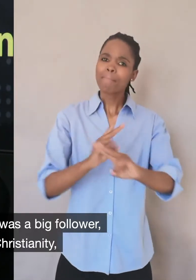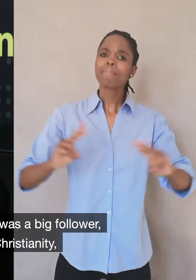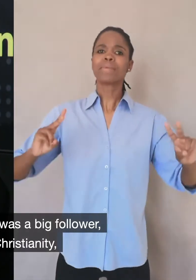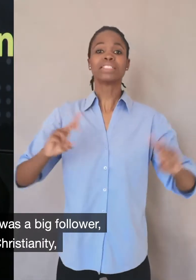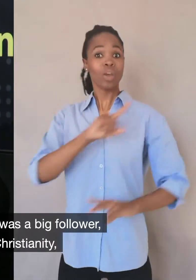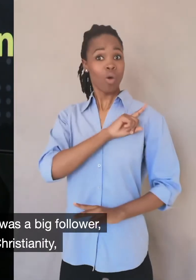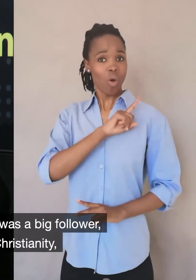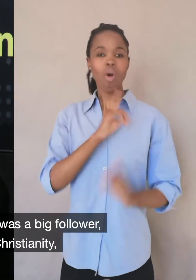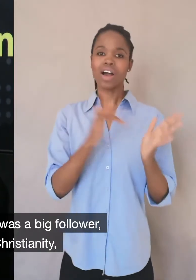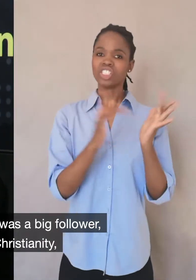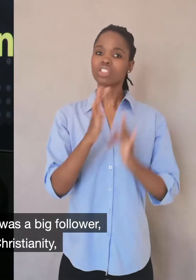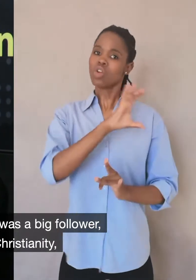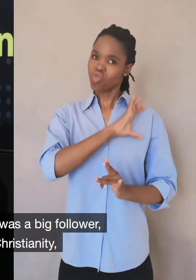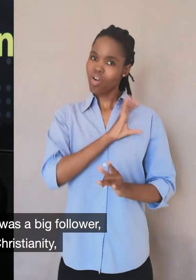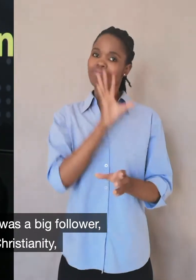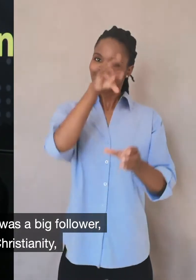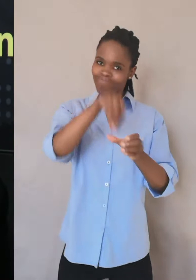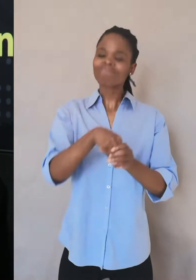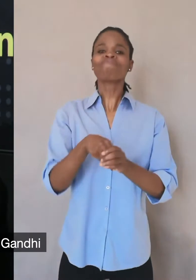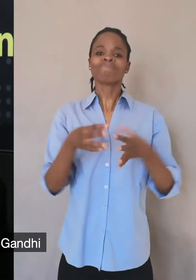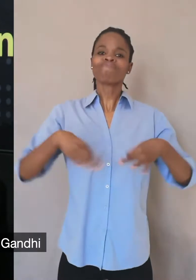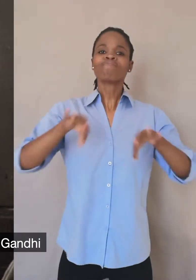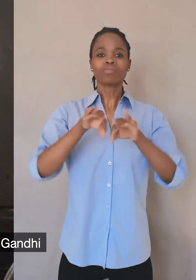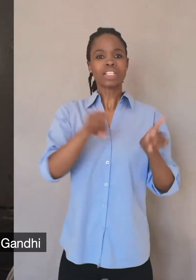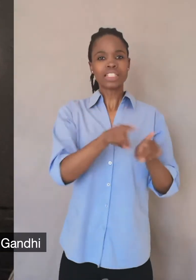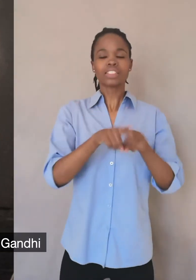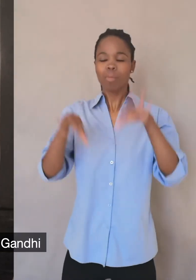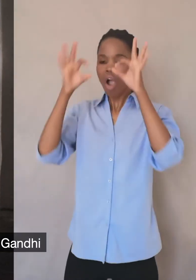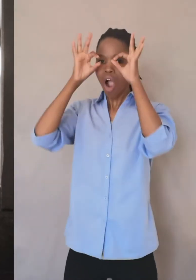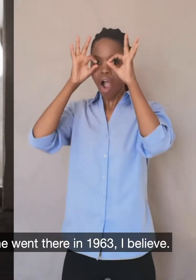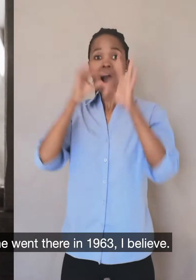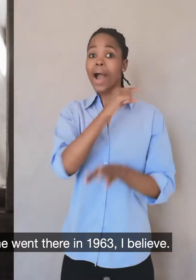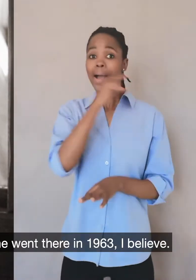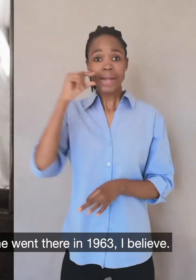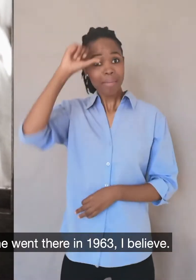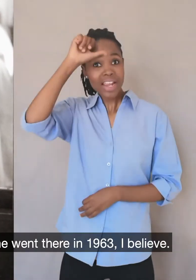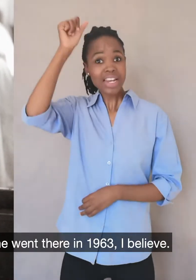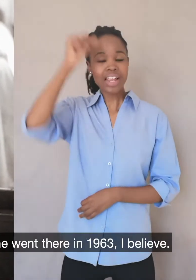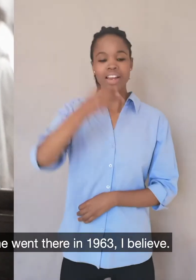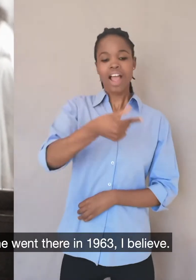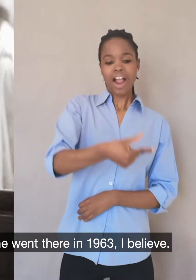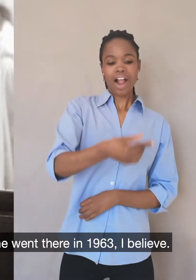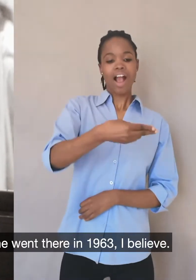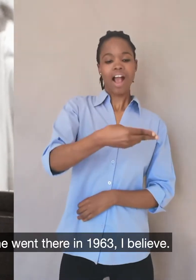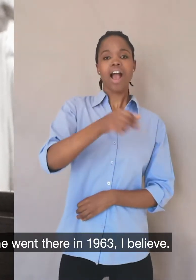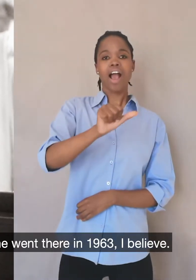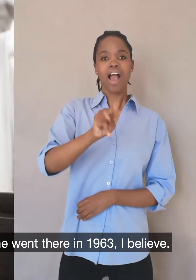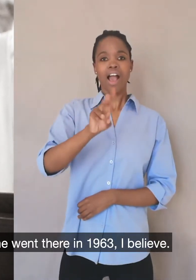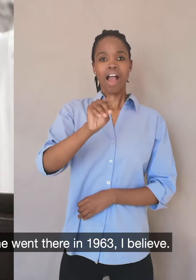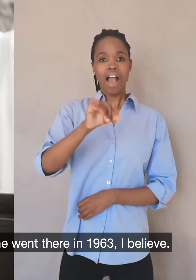follower not only of Jesus and of Christianity, but also of Mohandas Gandhi. He was very taken by Gandhi when he went there in 1963, I believe.